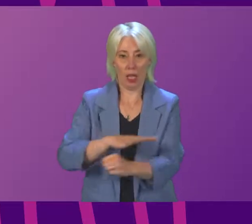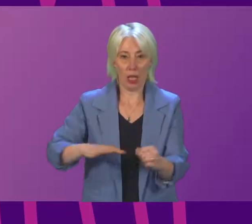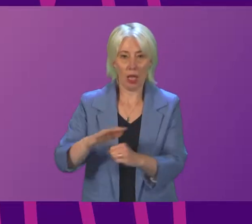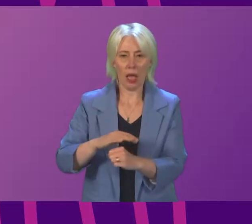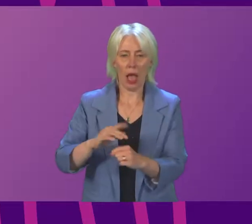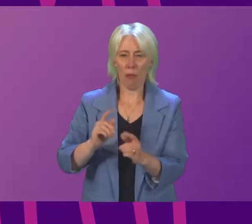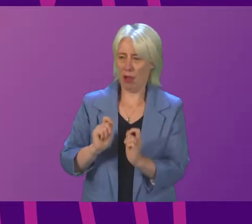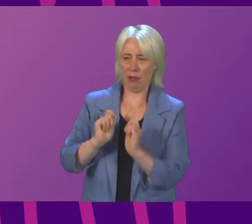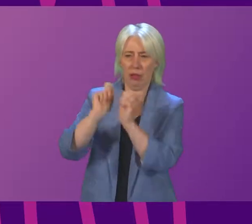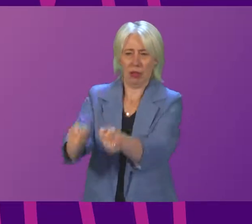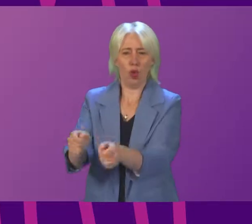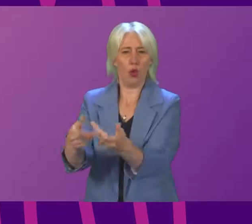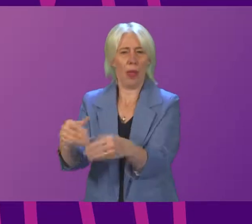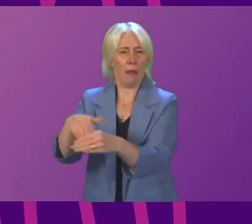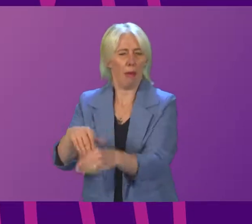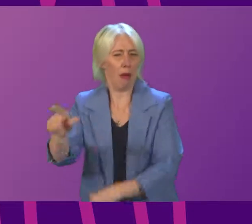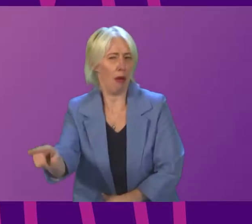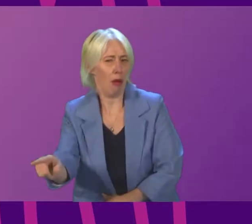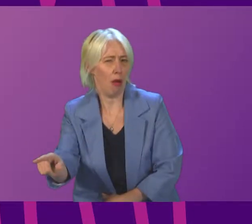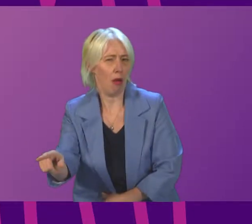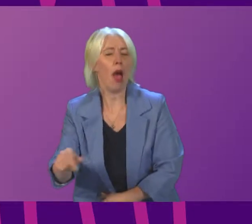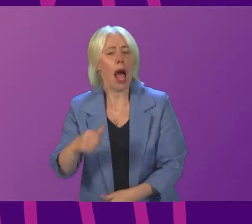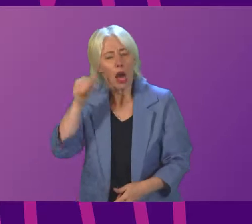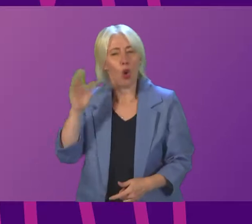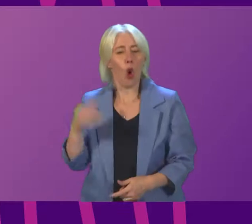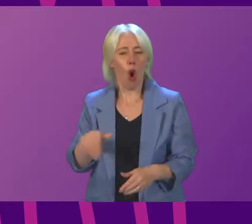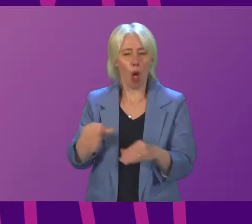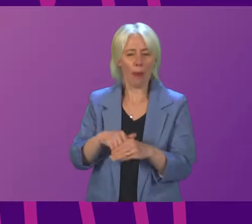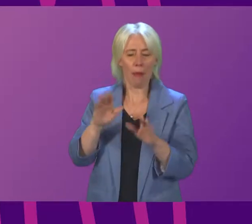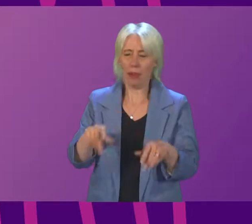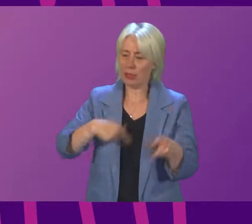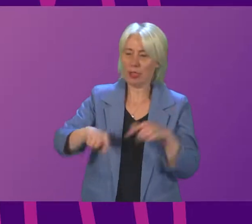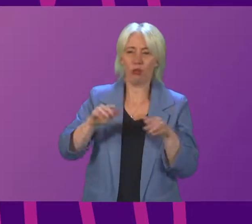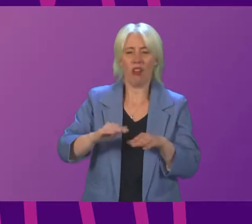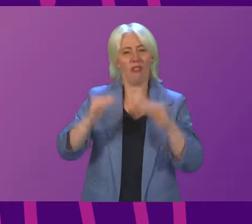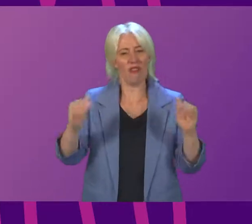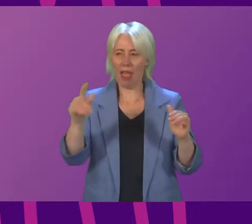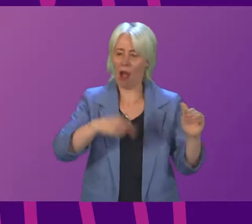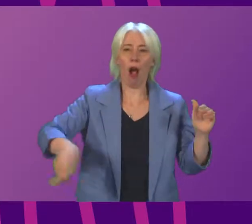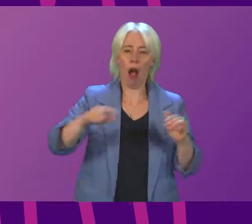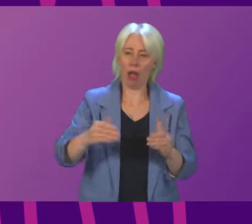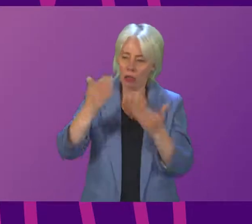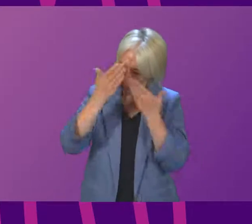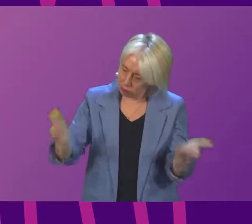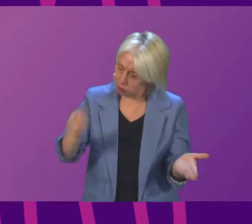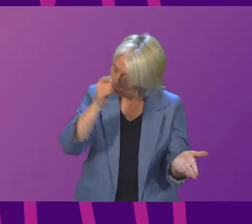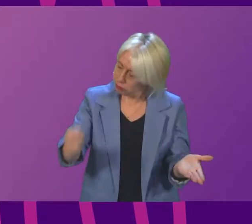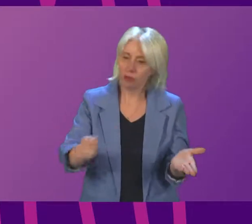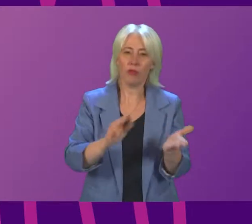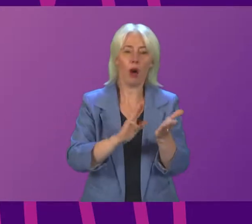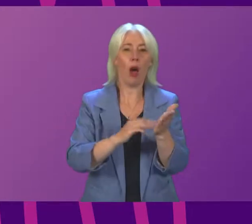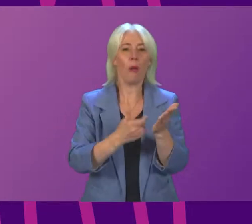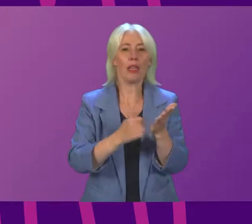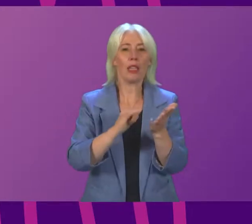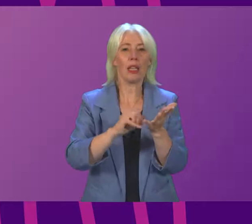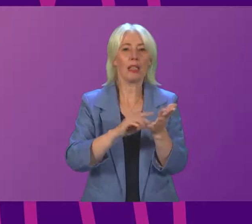to another member. I understand the need for all members to be treated fairly and I have a great deal of personal respect for Mr Smith, who is